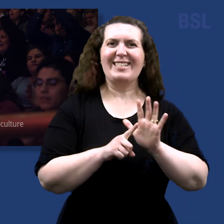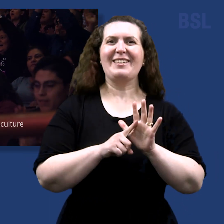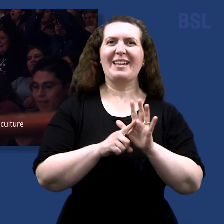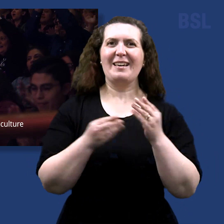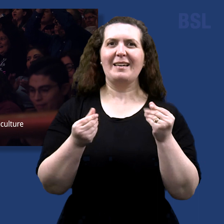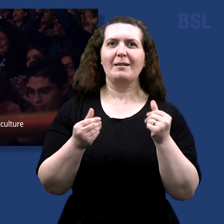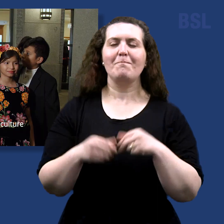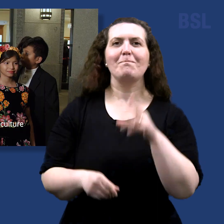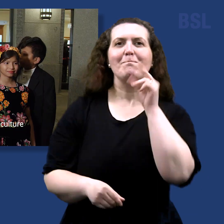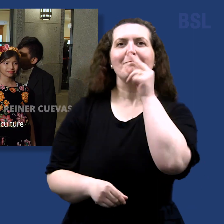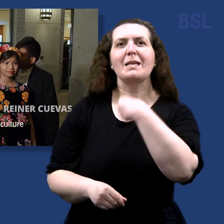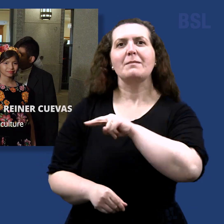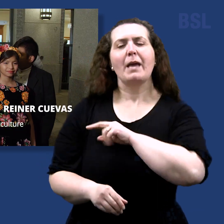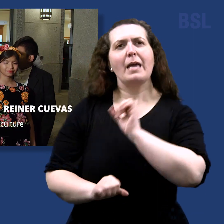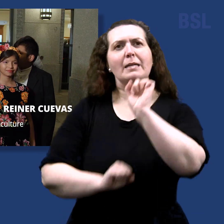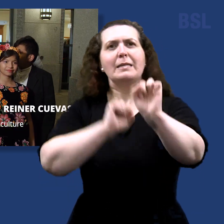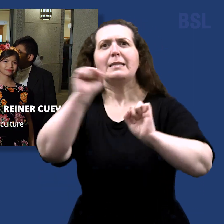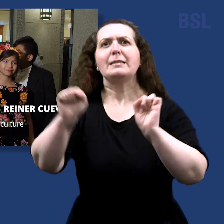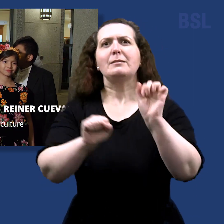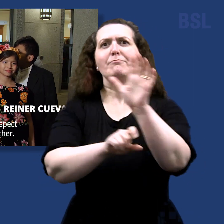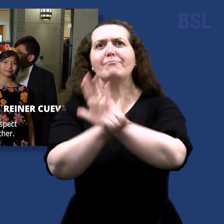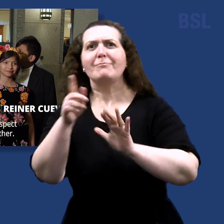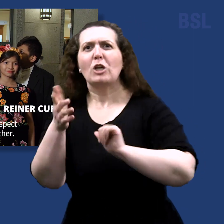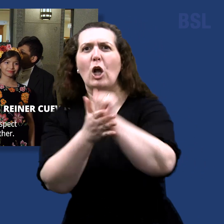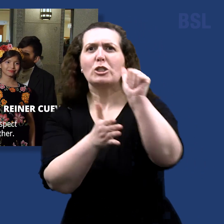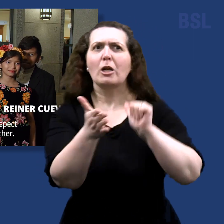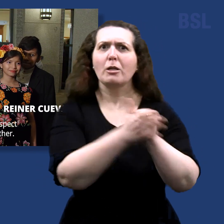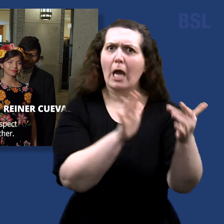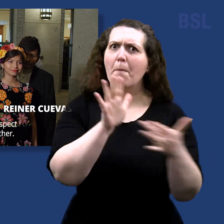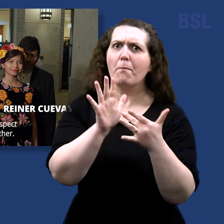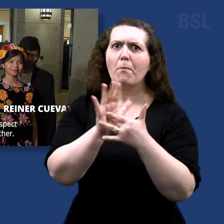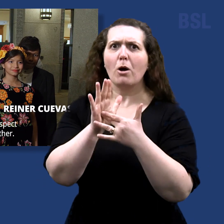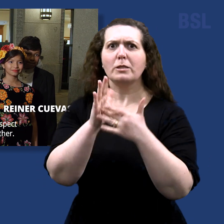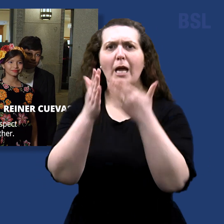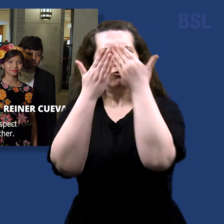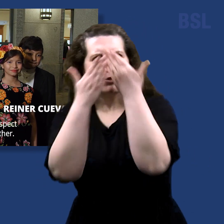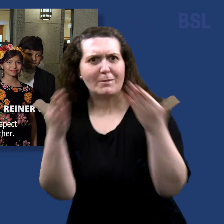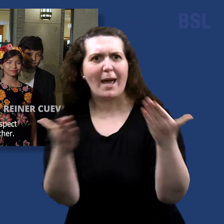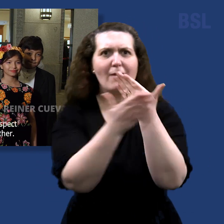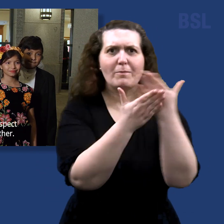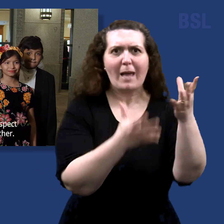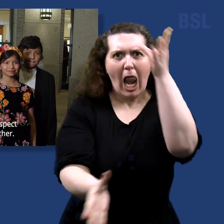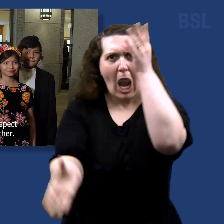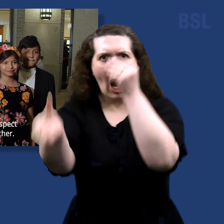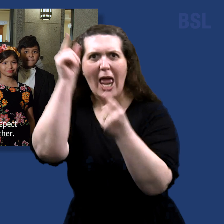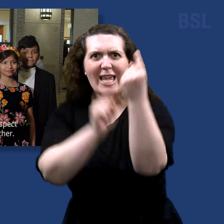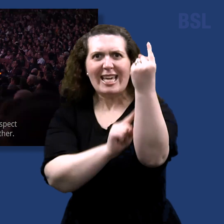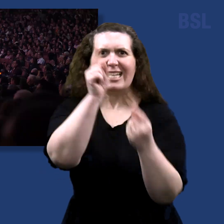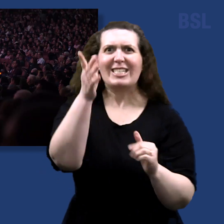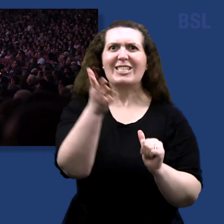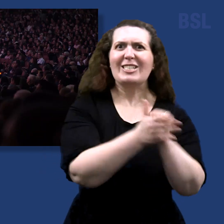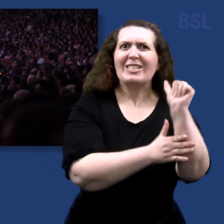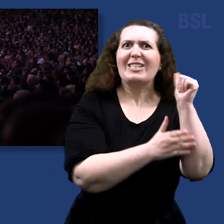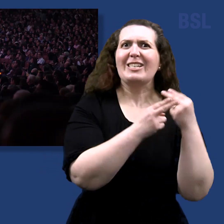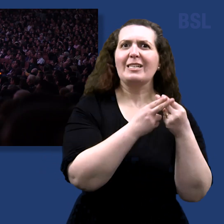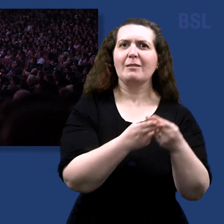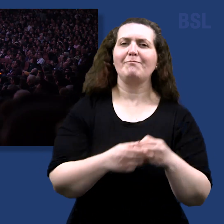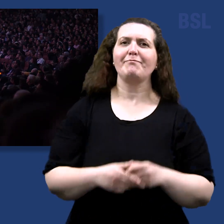Cada país tiene su propia cultura y es importante respetar cada cultura y aprender de cada cultura. this COVID has been